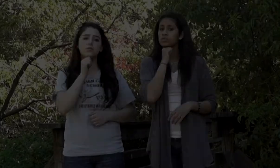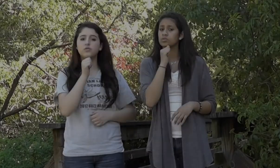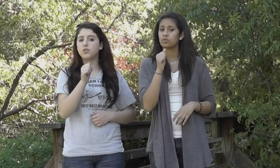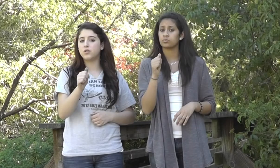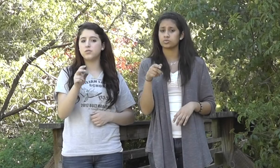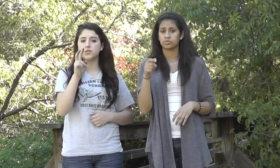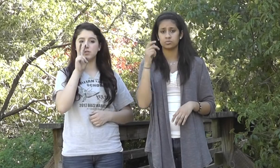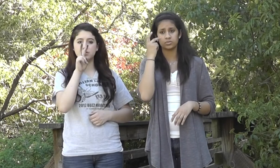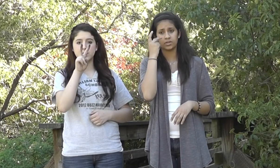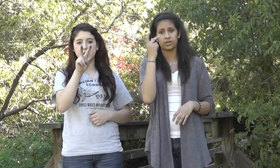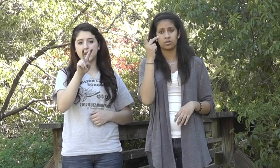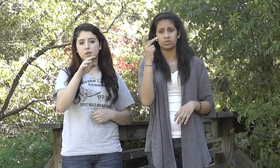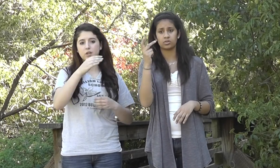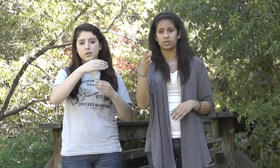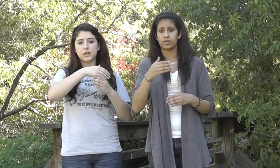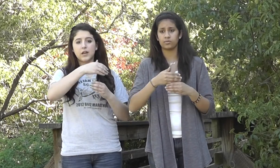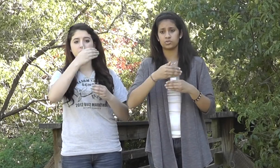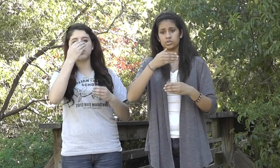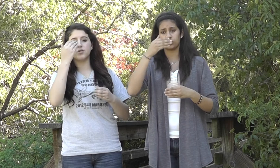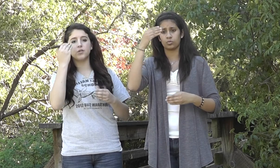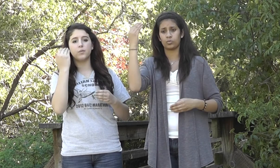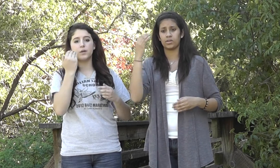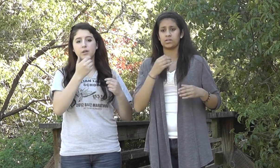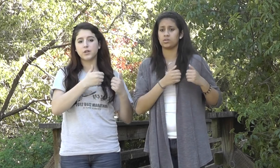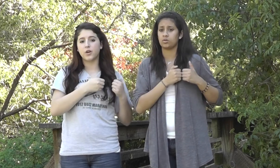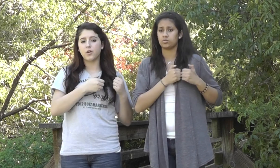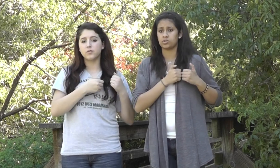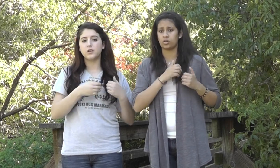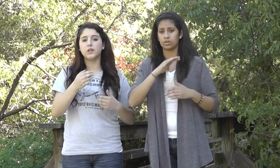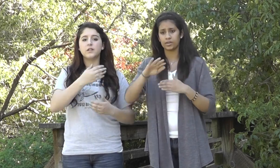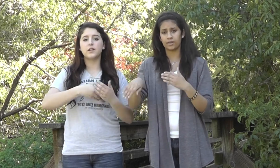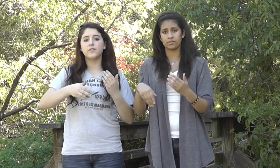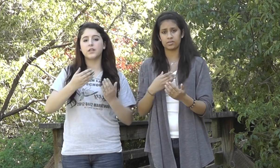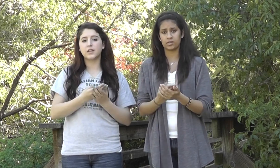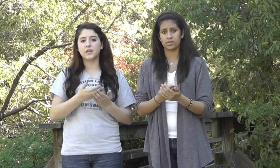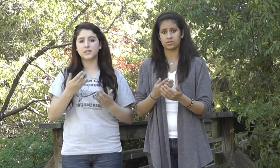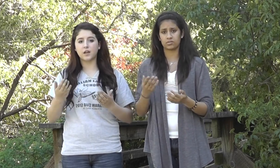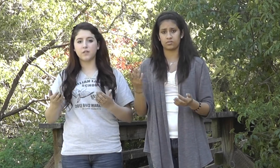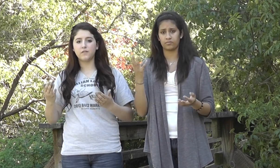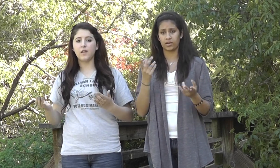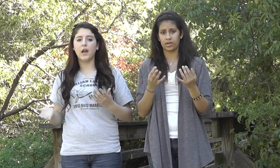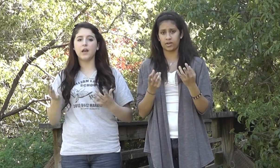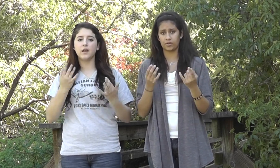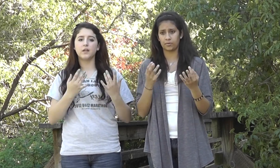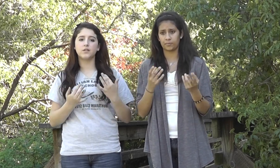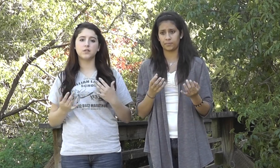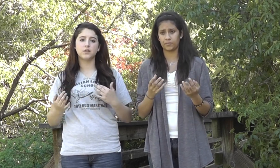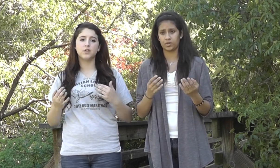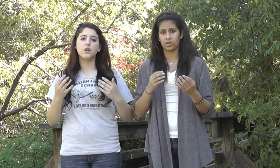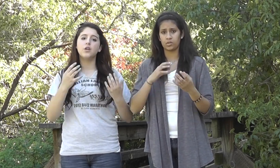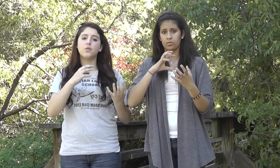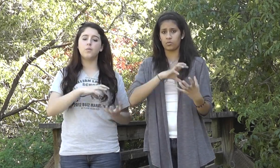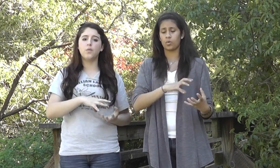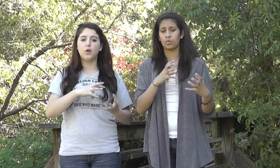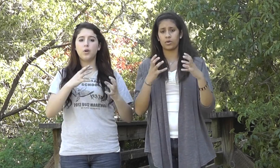Don't you dare look out your window, darling, everything's on fire The war